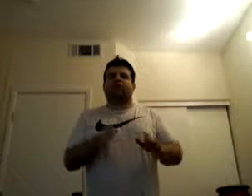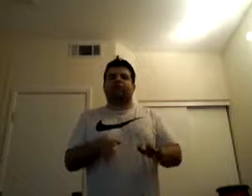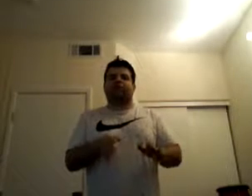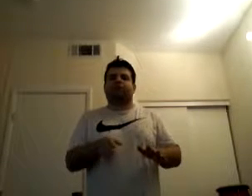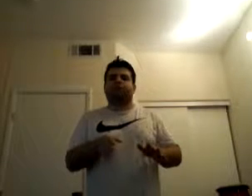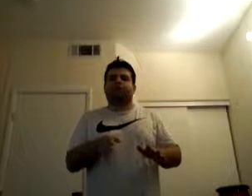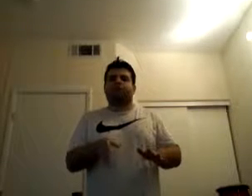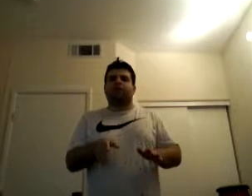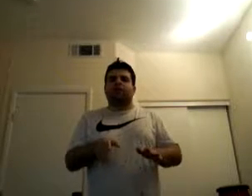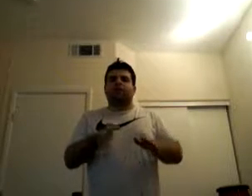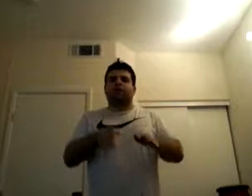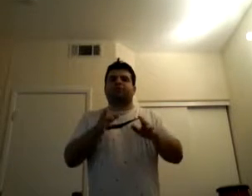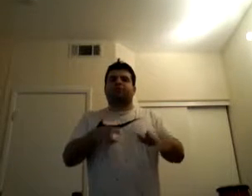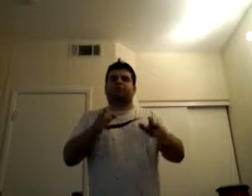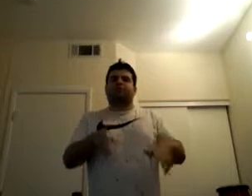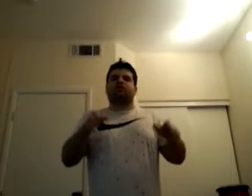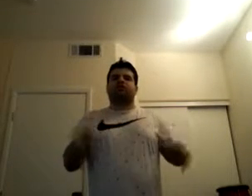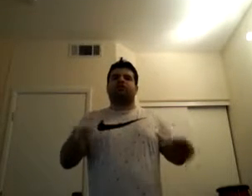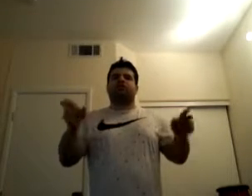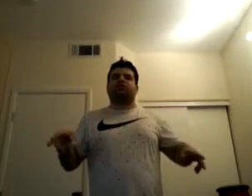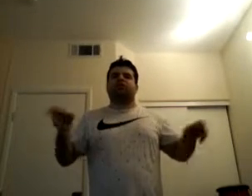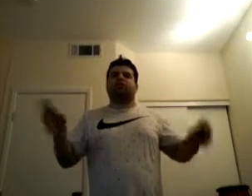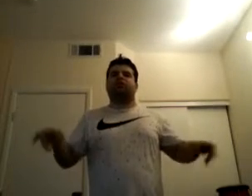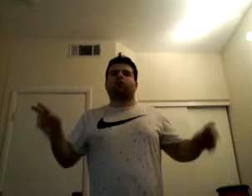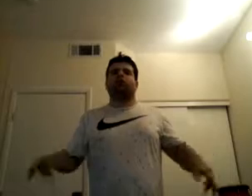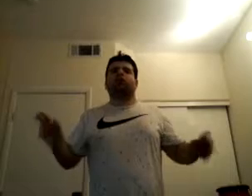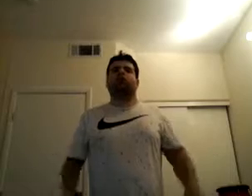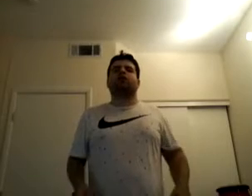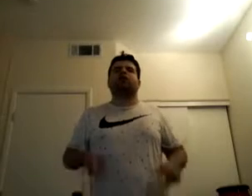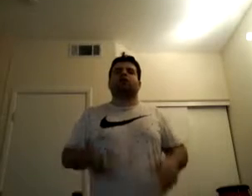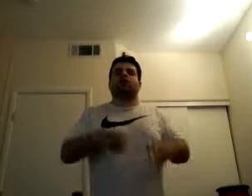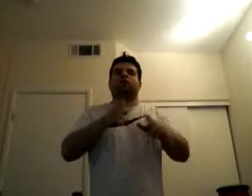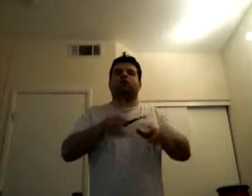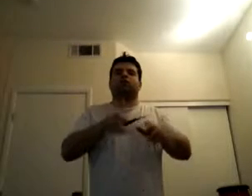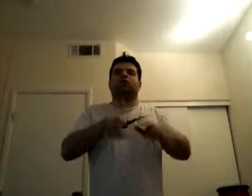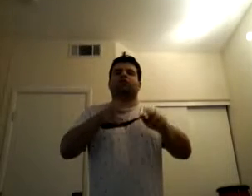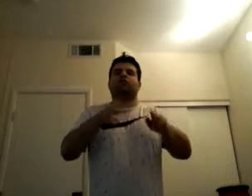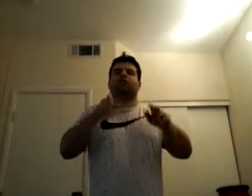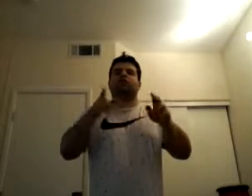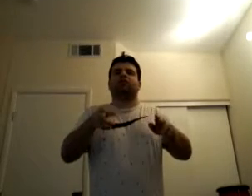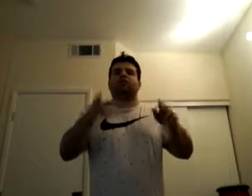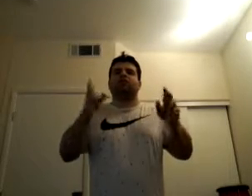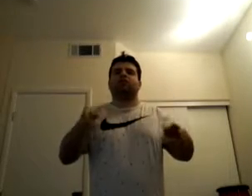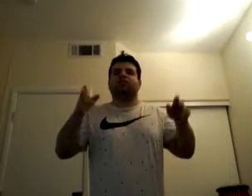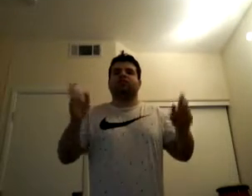These battles got There you are parties, you are left Nothing